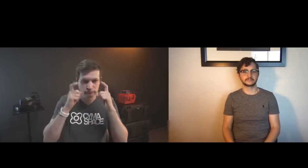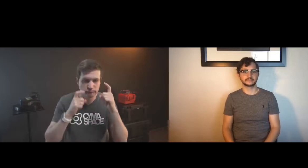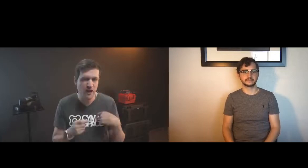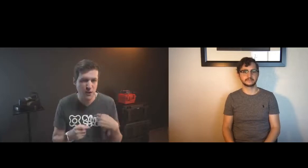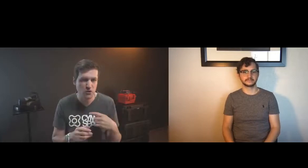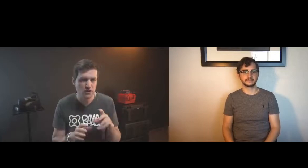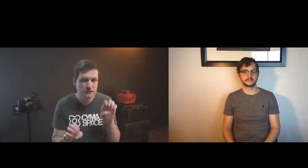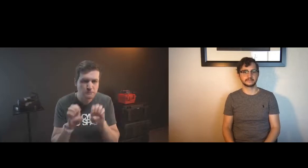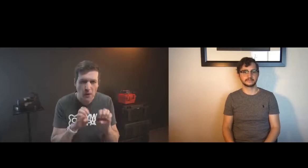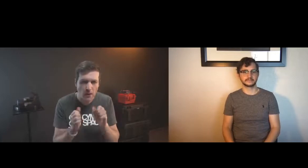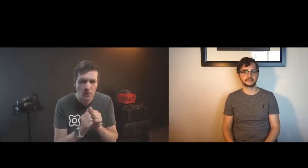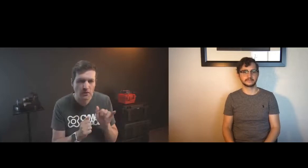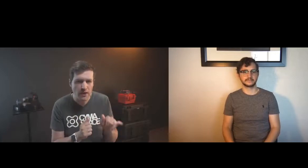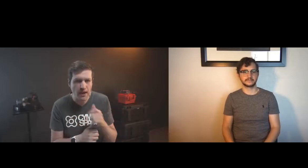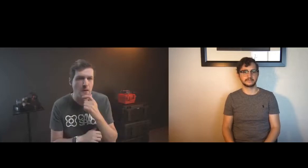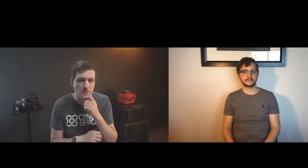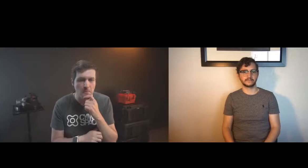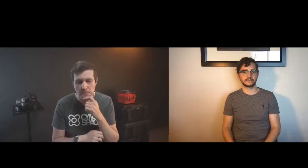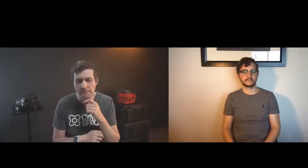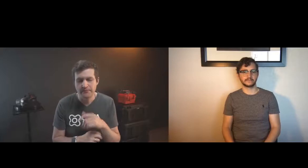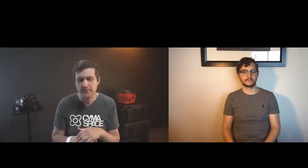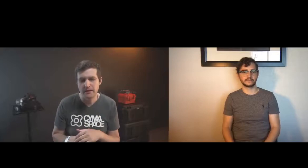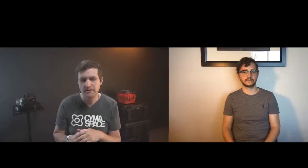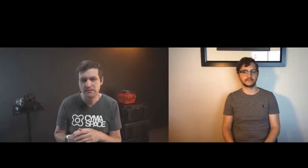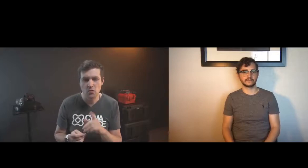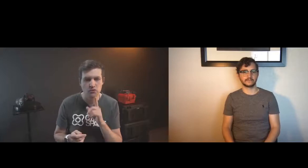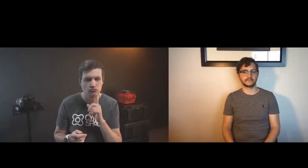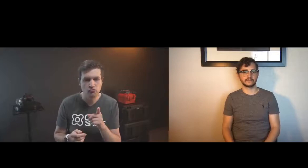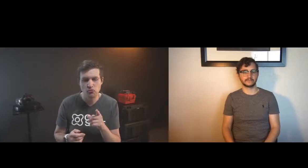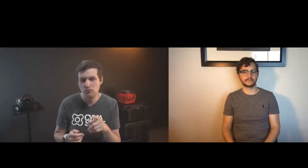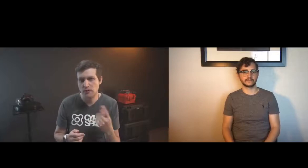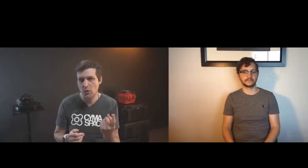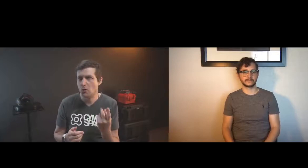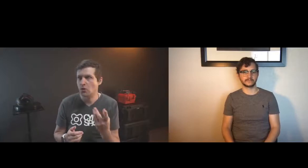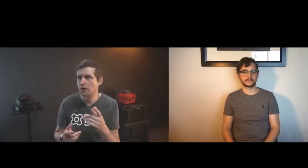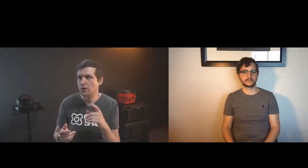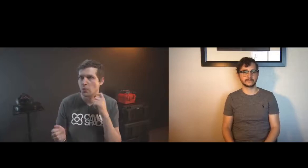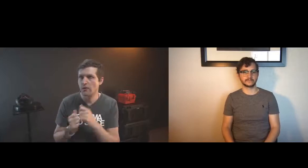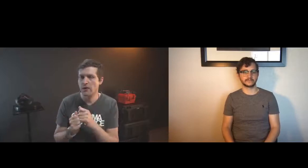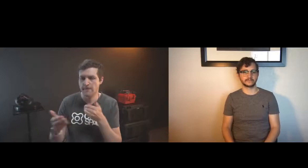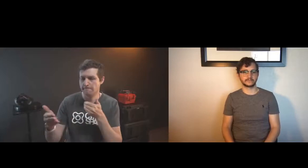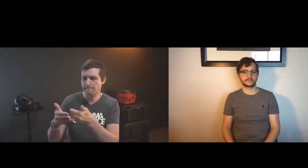there for characters to have more facial expression so i was experimenting with that